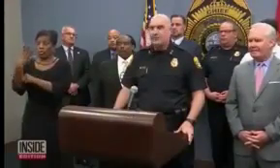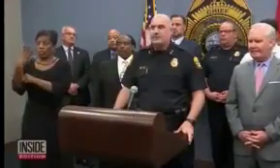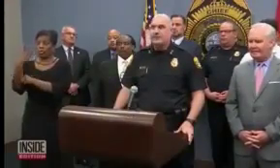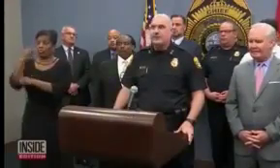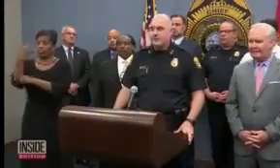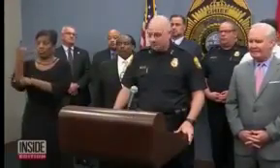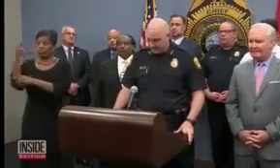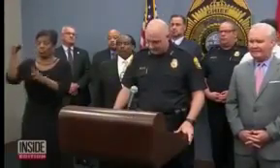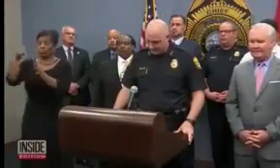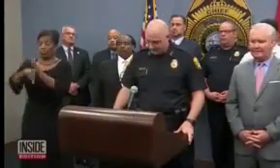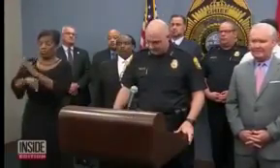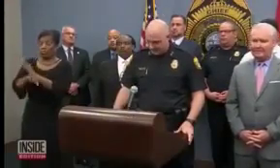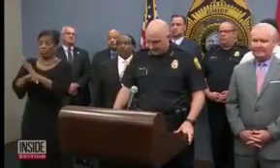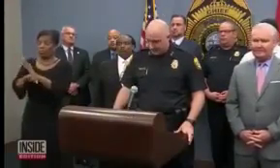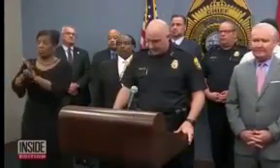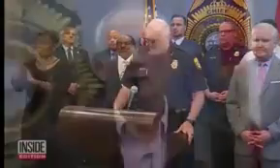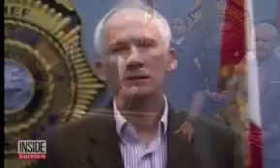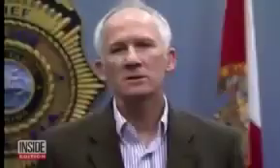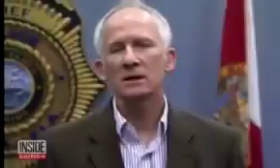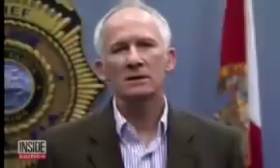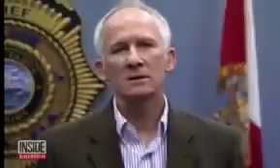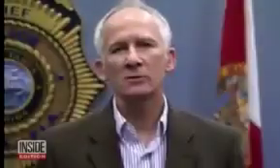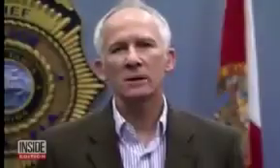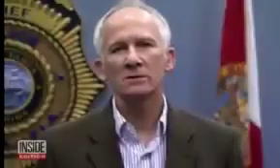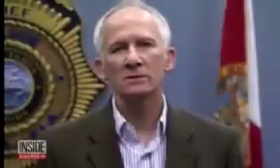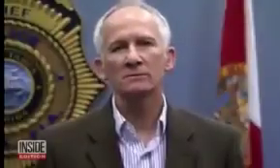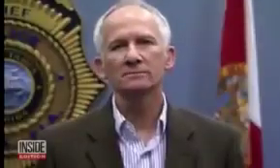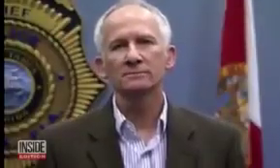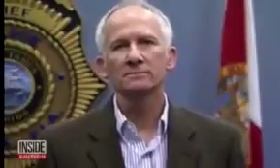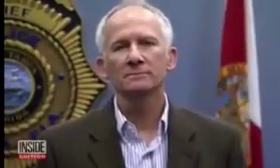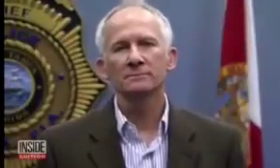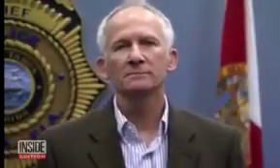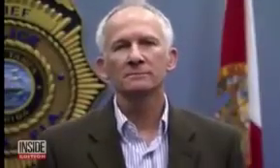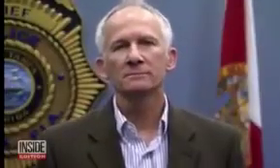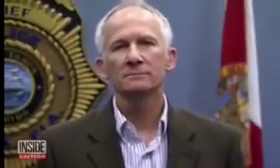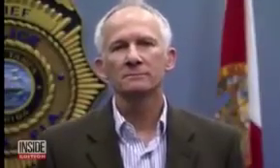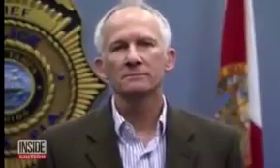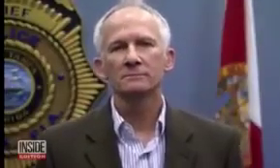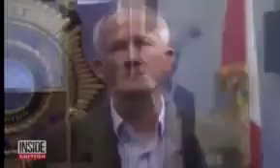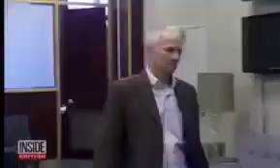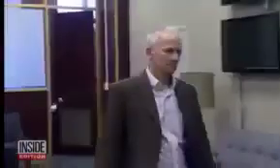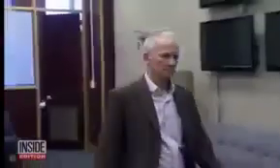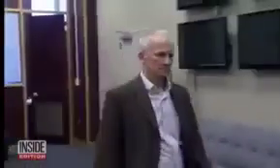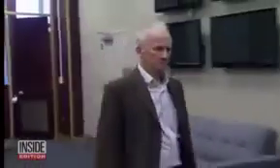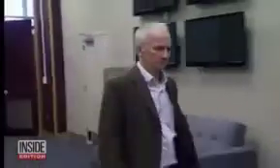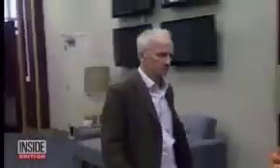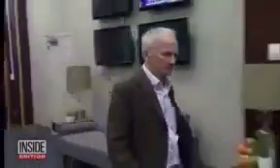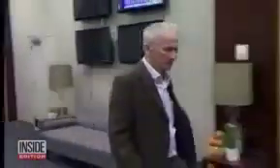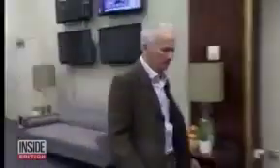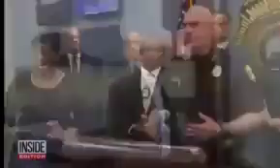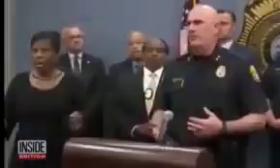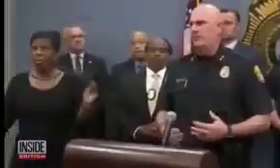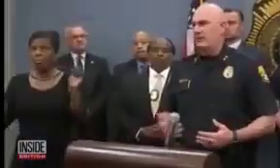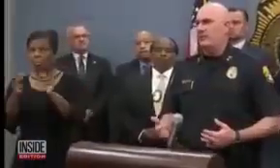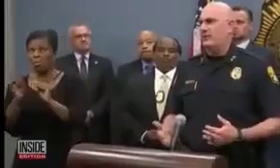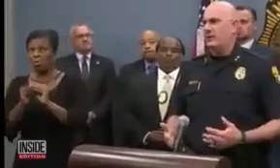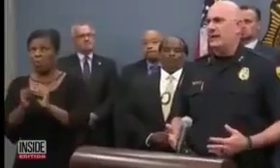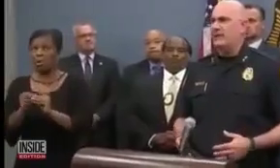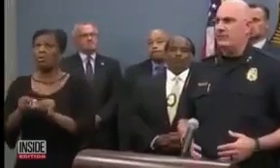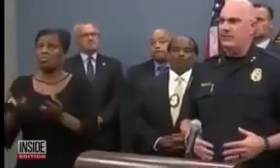-profile police news conference? I just didn't ask enough questions. Tampa Police Public Information Officer Steve Hegarty told me the woman